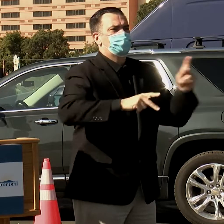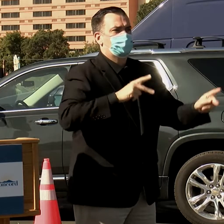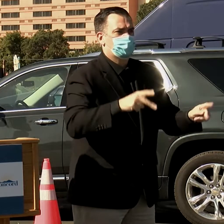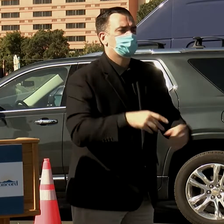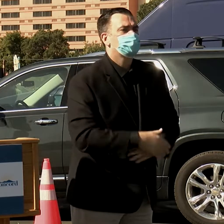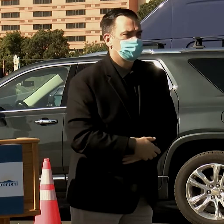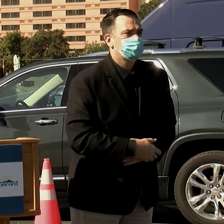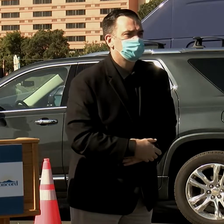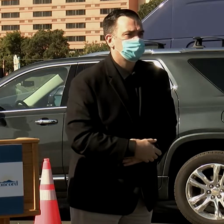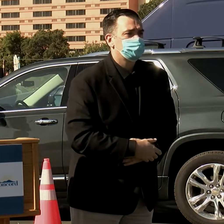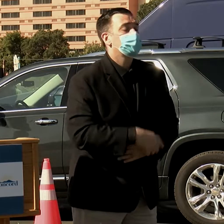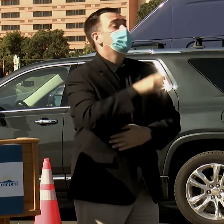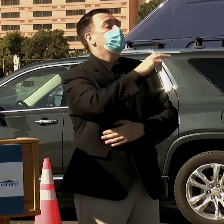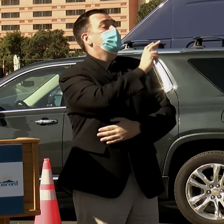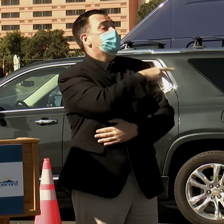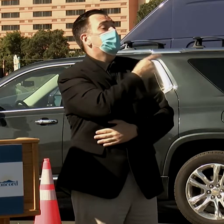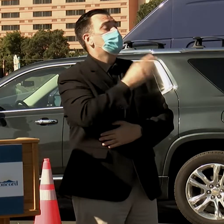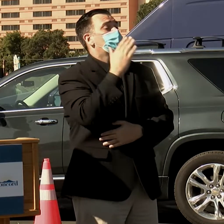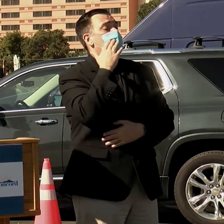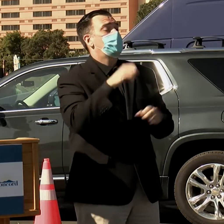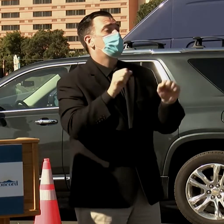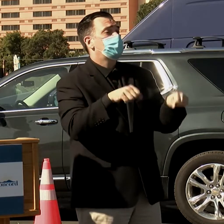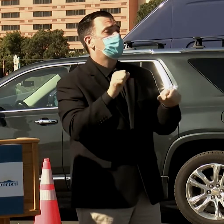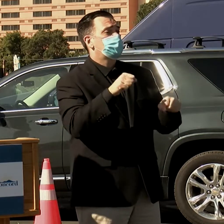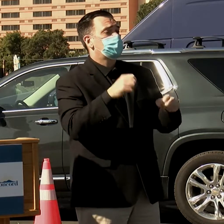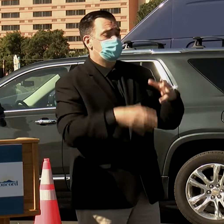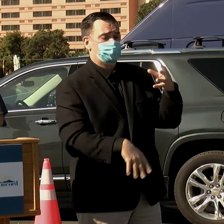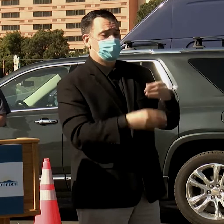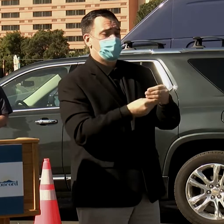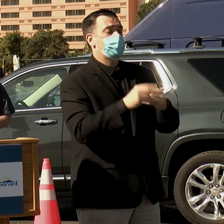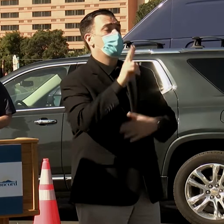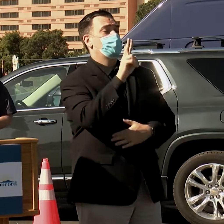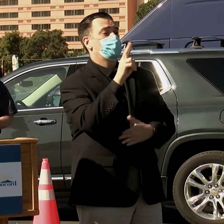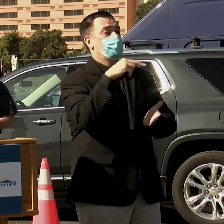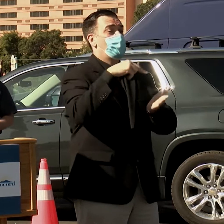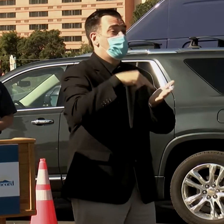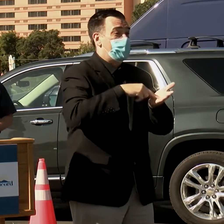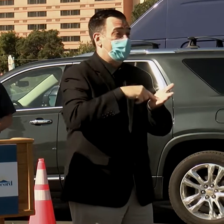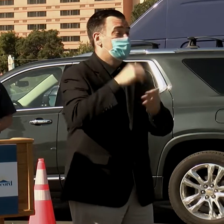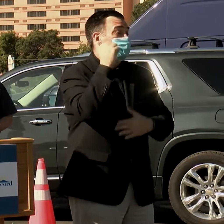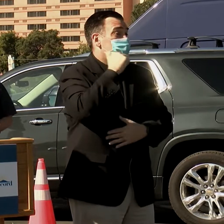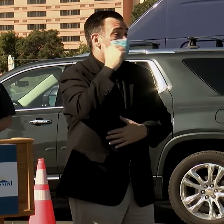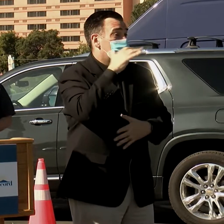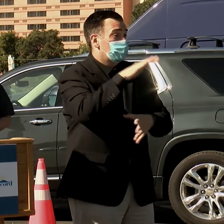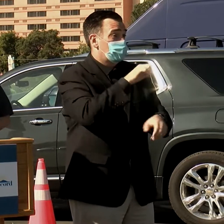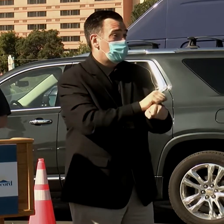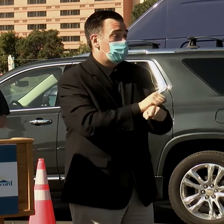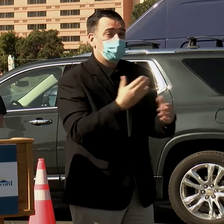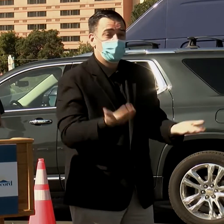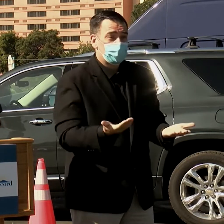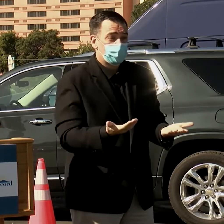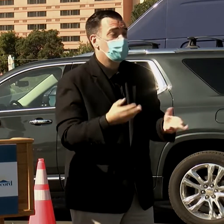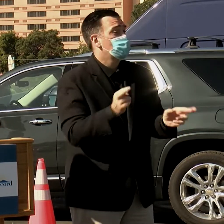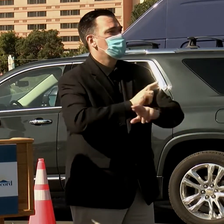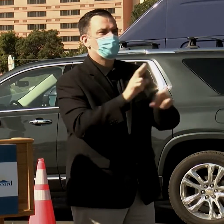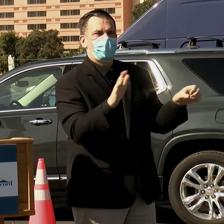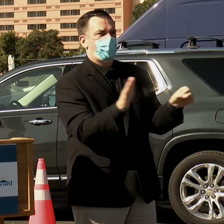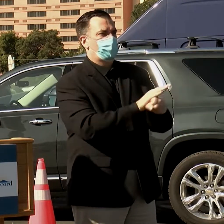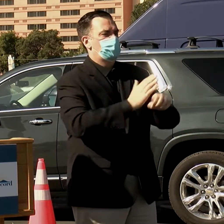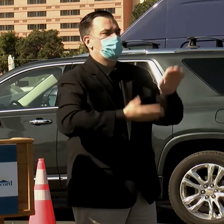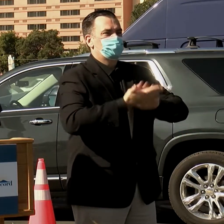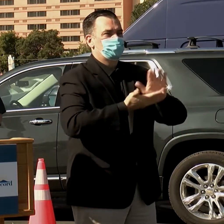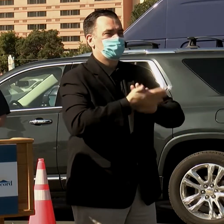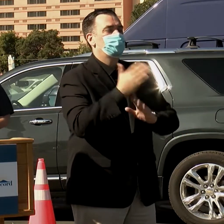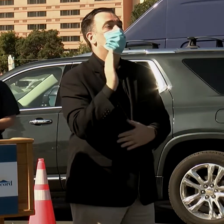Kaiser Permanente will have the capacity to provide as many as 2,000 daily appointments at this clinic once the site is fully operational,